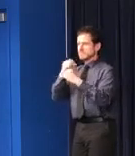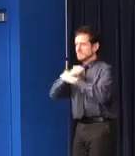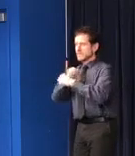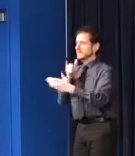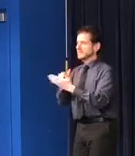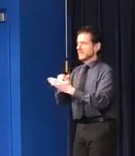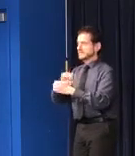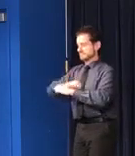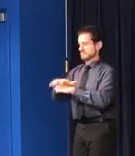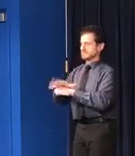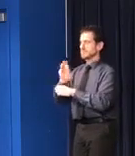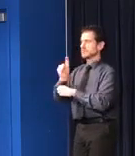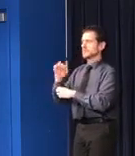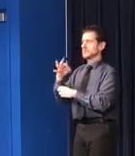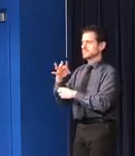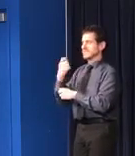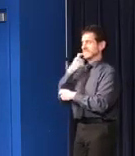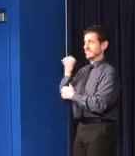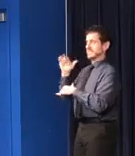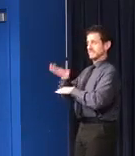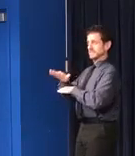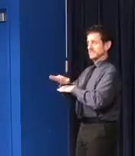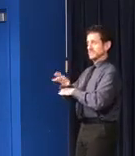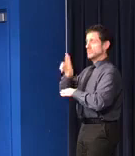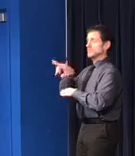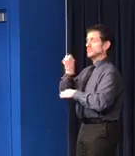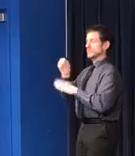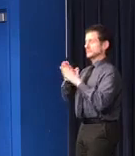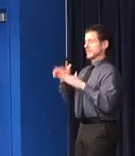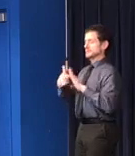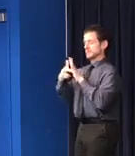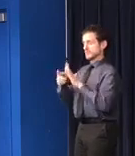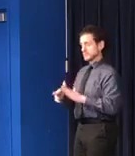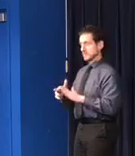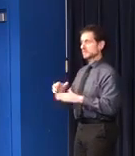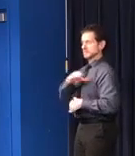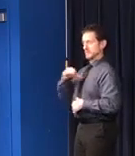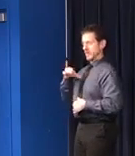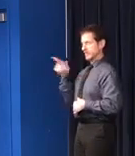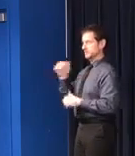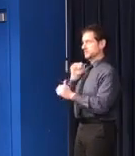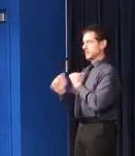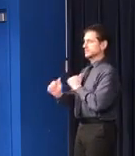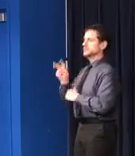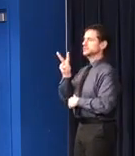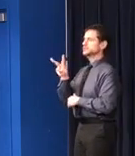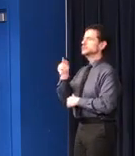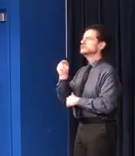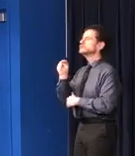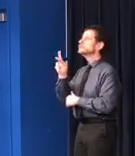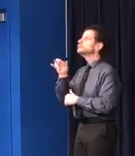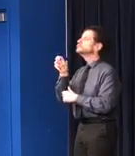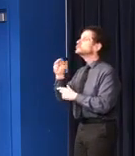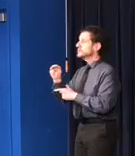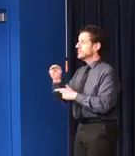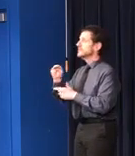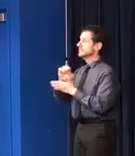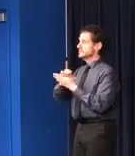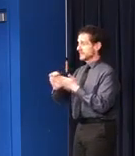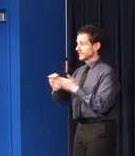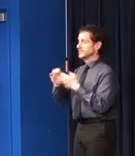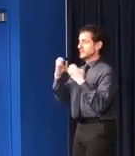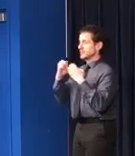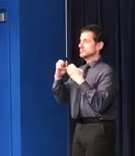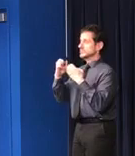afternoon the United States House of Representatives passed the $2 trillion emergency aid package and we await the